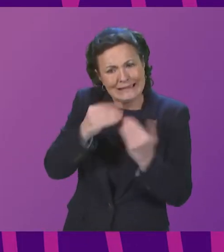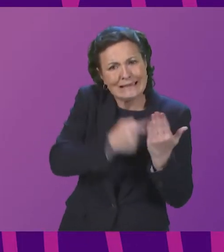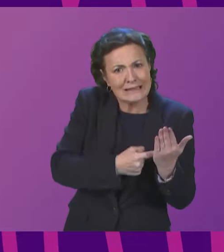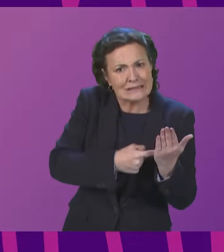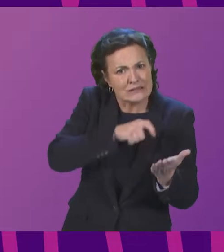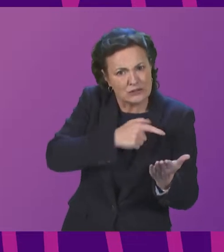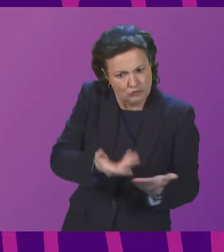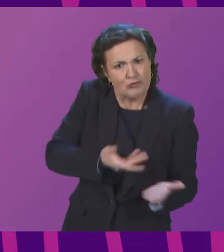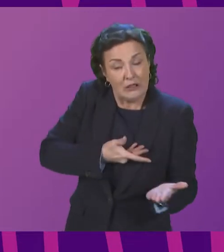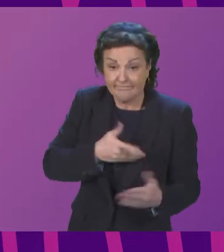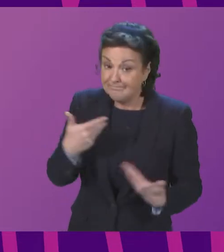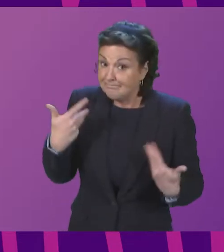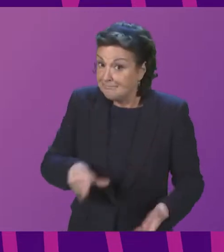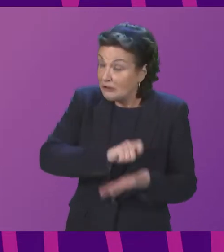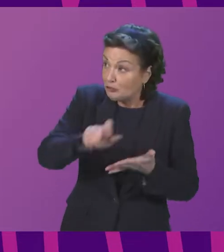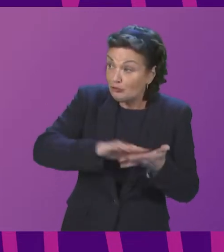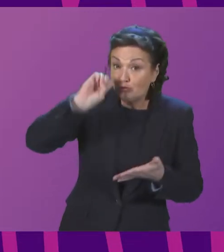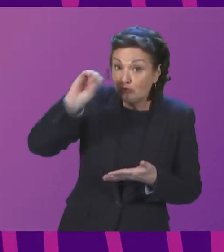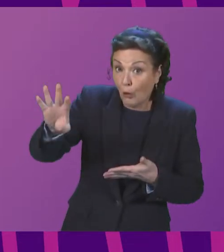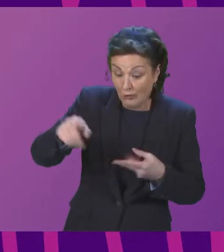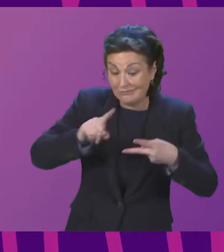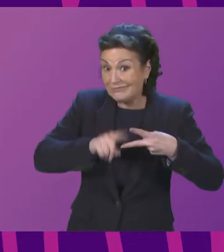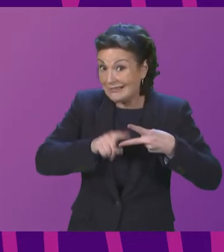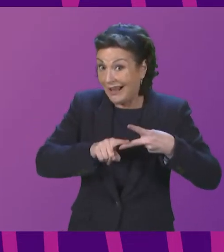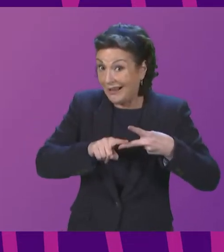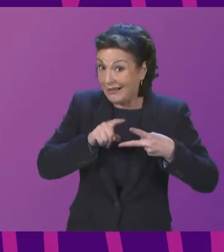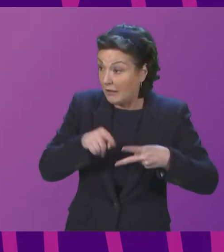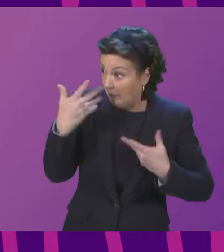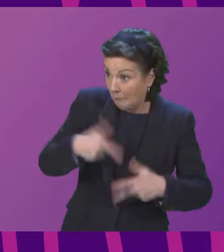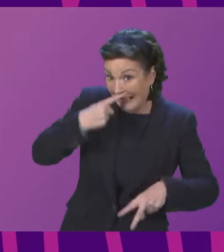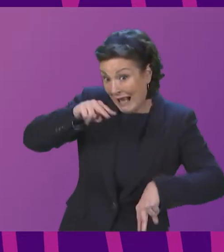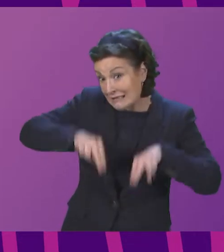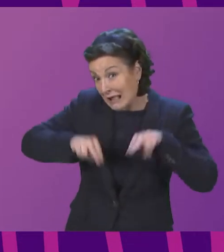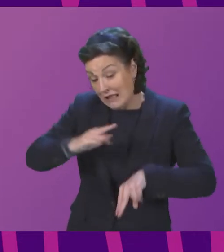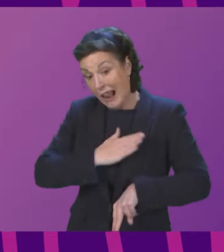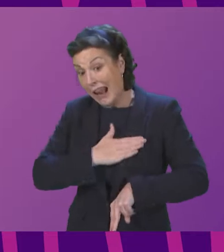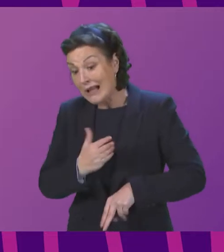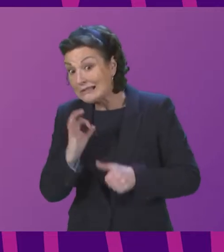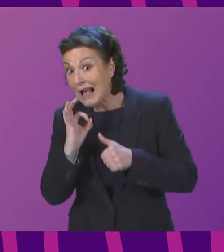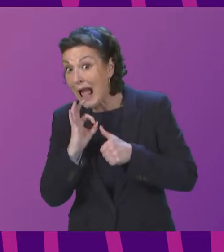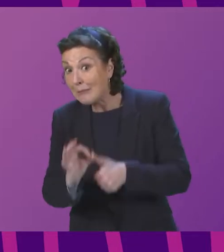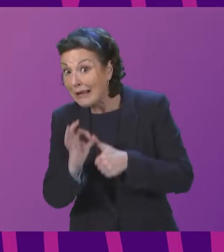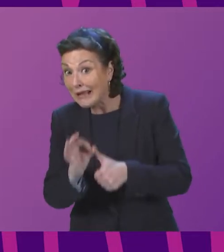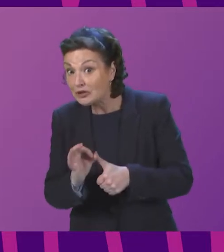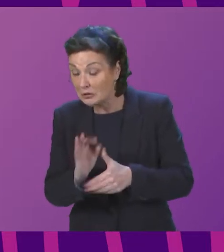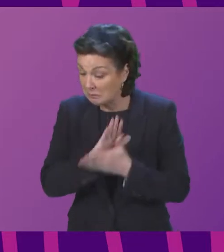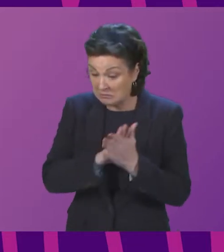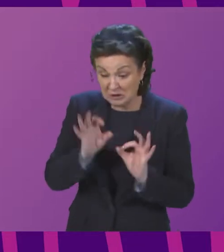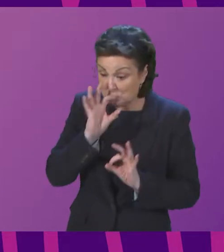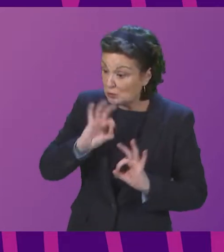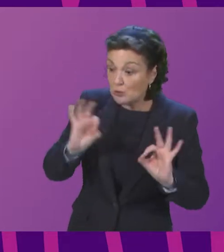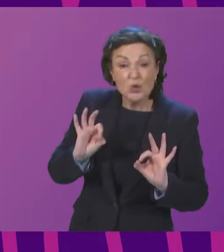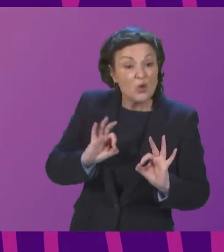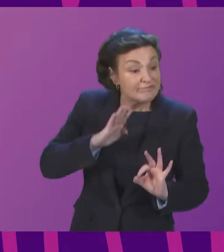scottish government seeking information on the application of test 2 including whether assessing license applications on the basis of there being no satisfactory